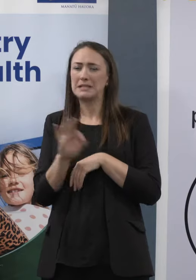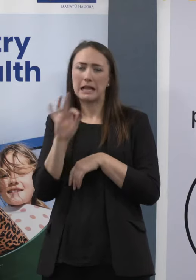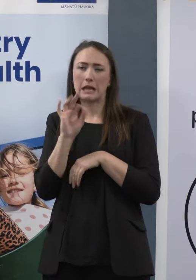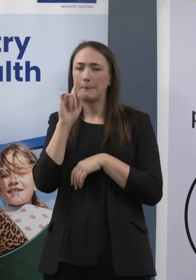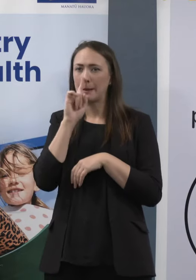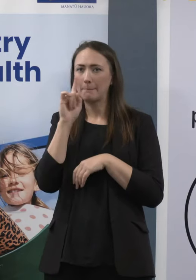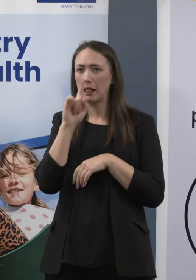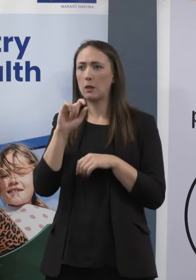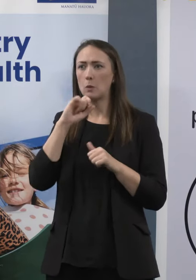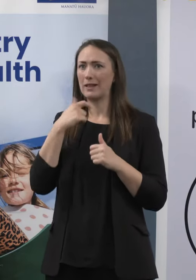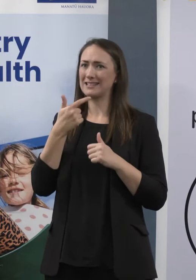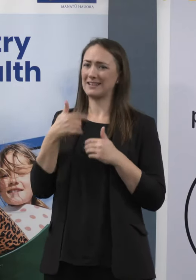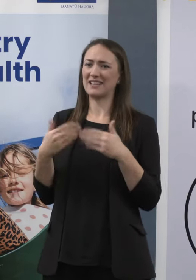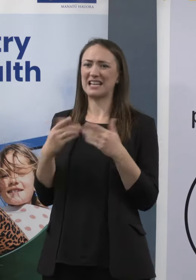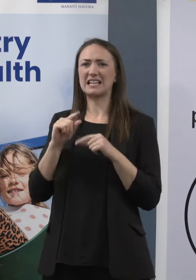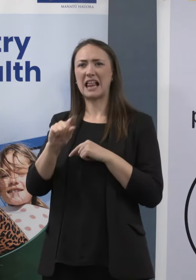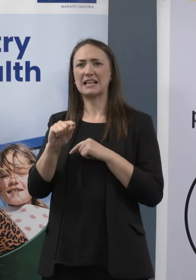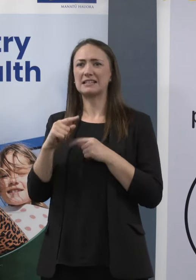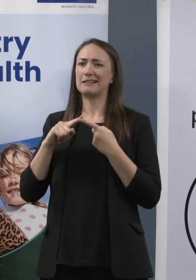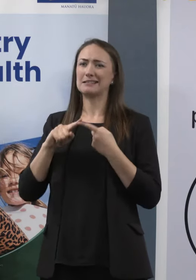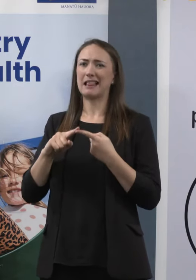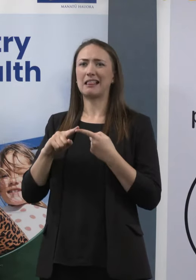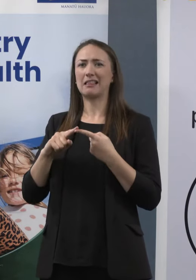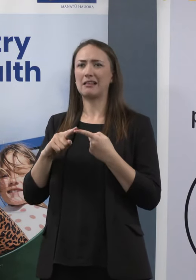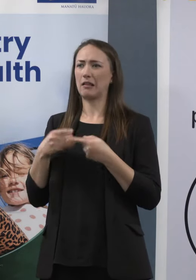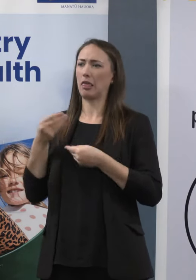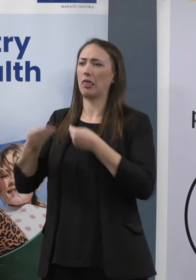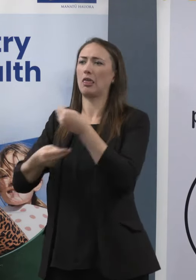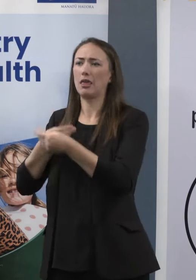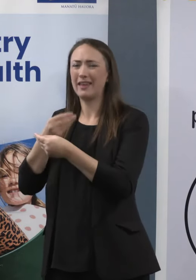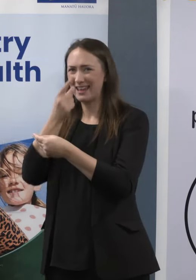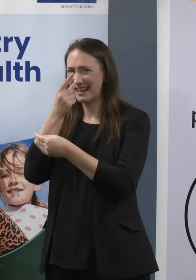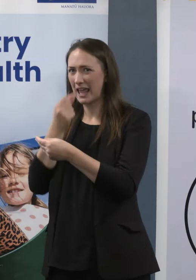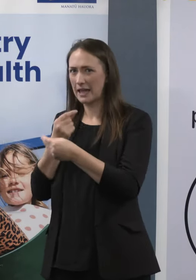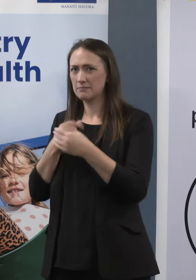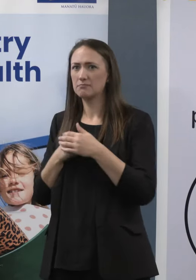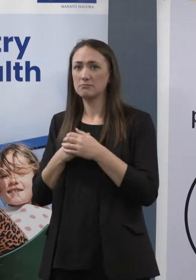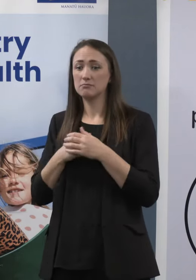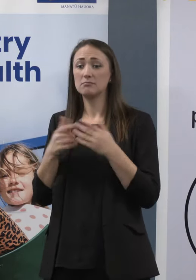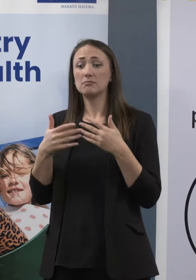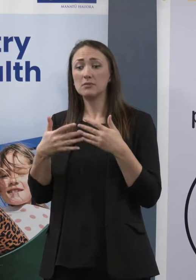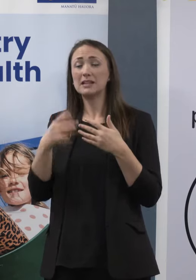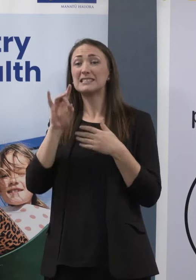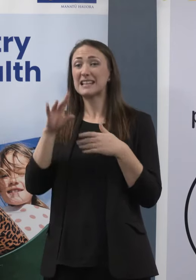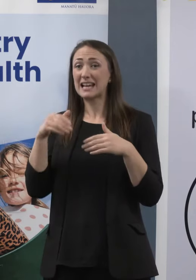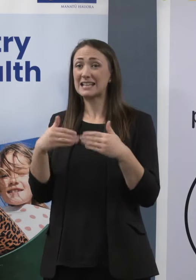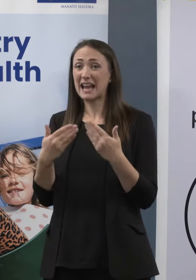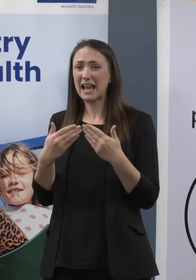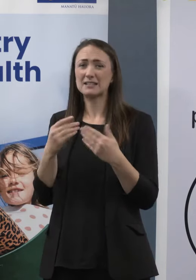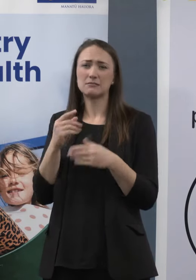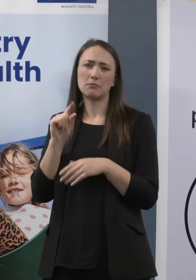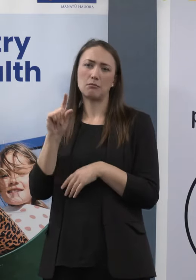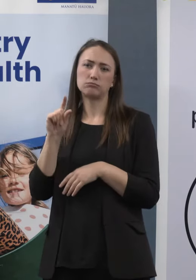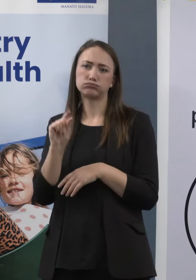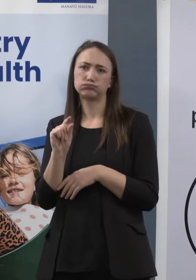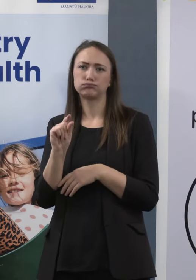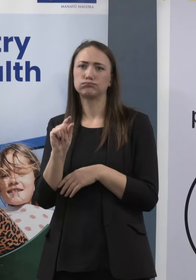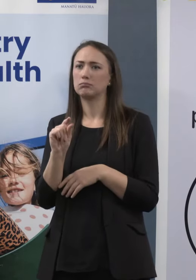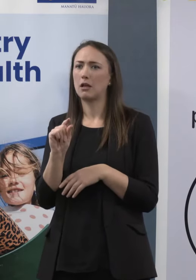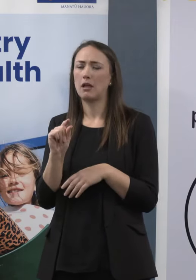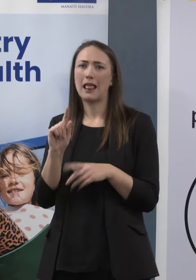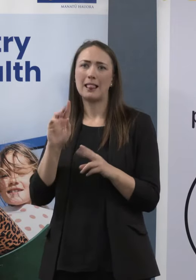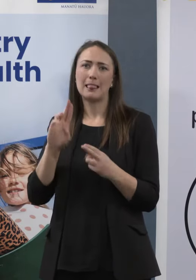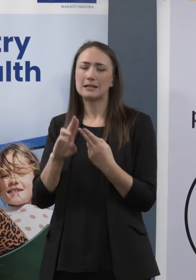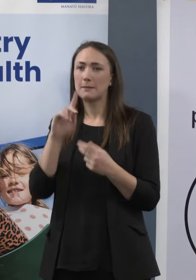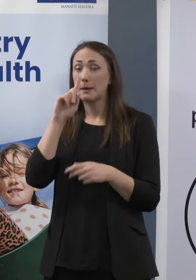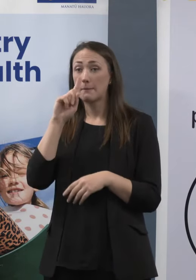infectious after seven days. Just as even after ten days, there will be an even smaller percentage, but there will still be some people who infectious. So it's a